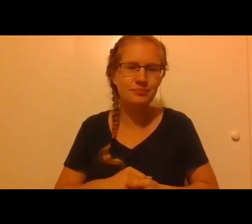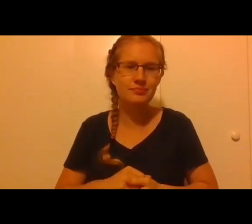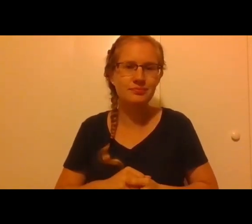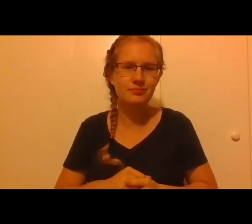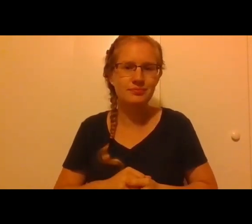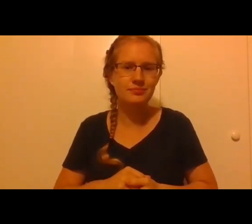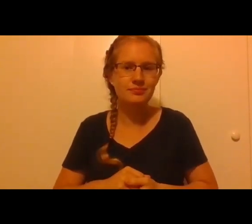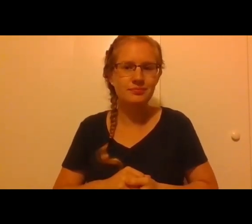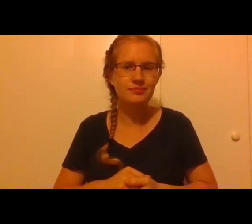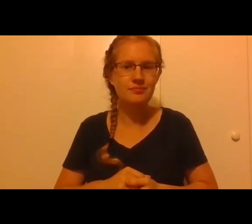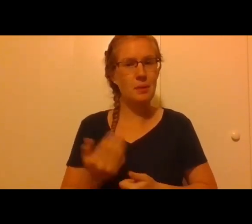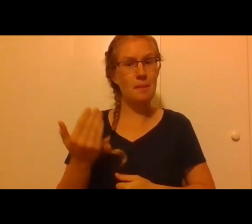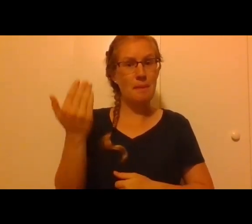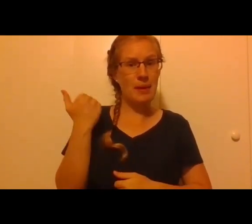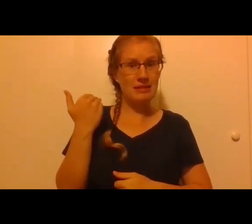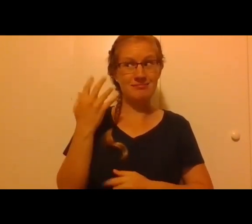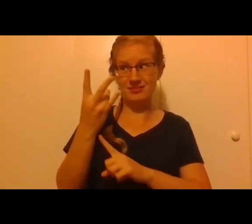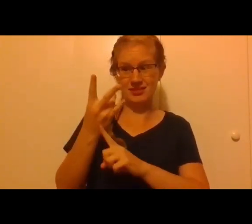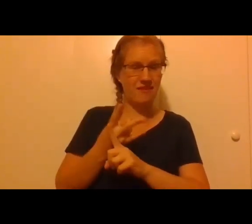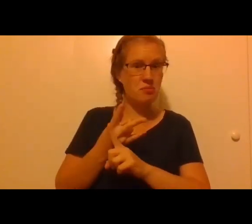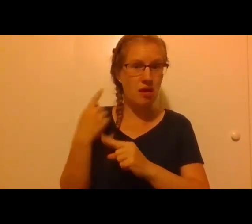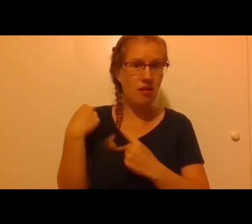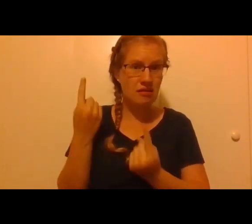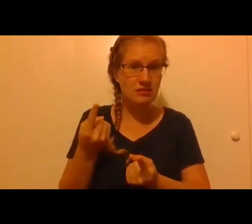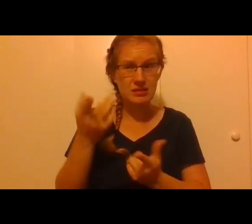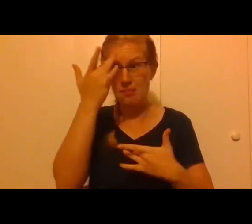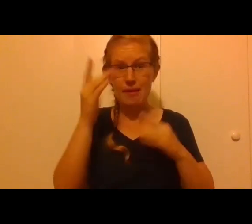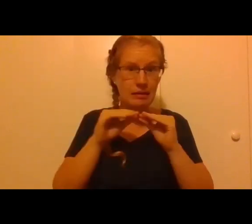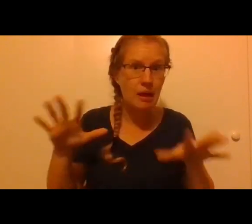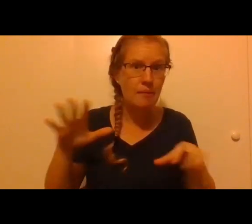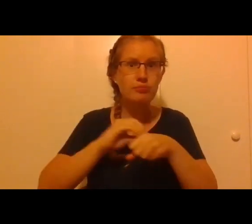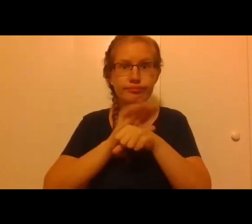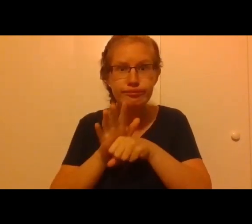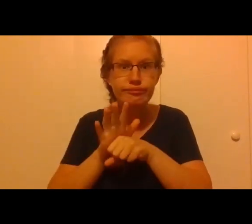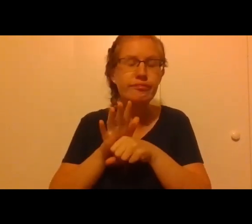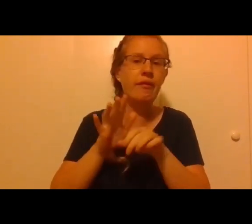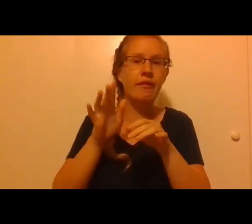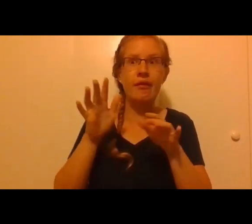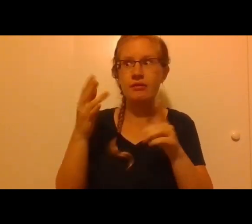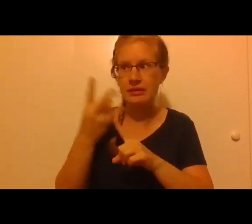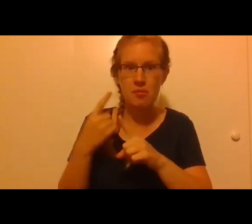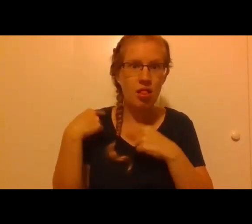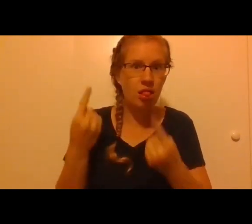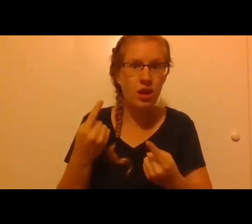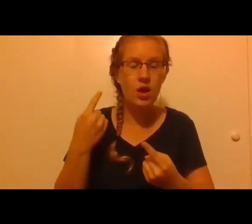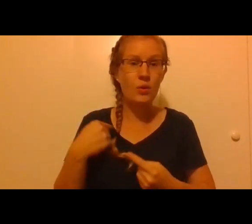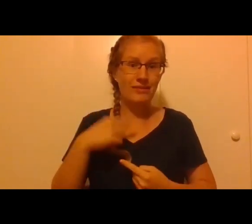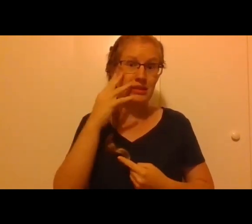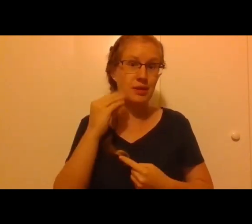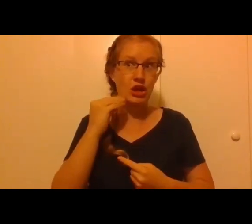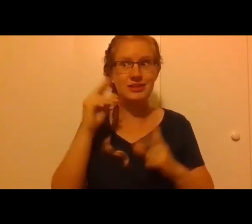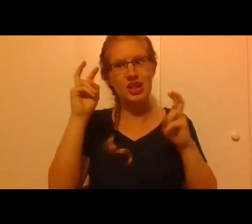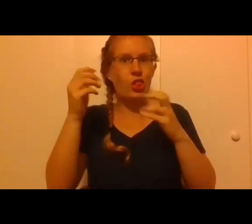This past seven months during the pandemic, we've experienced a new normal, just like everybody